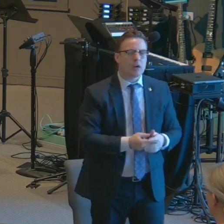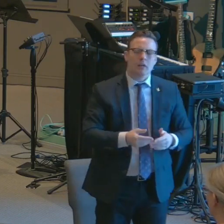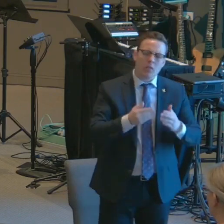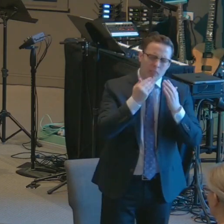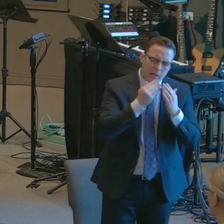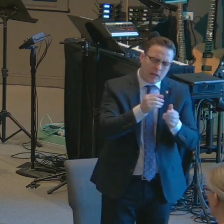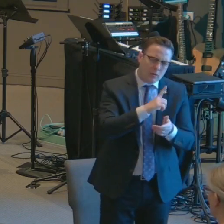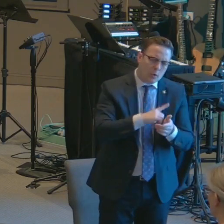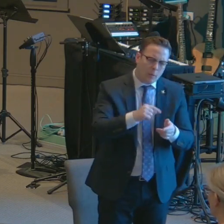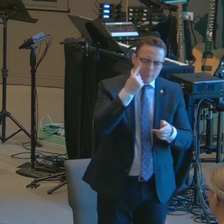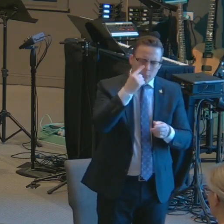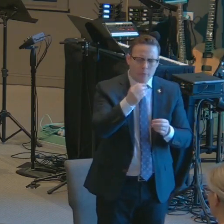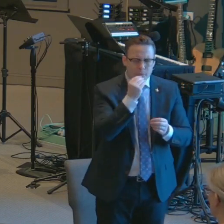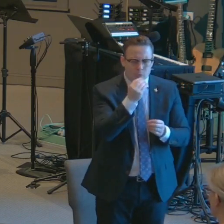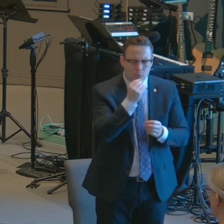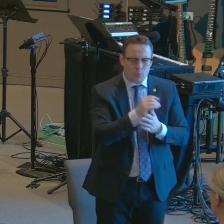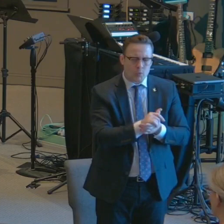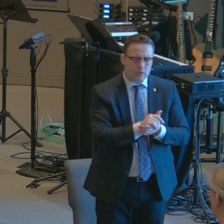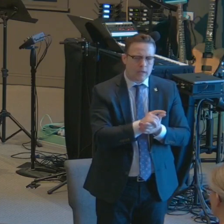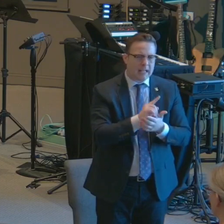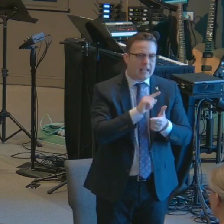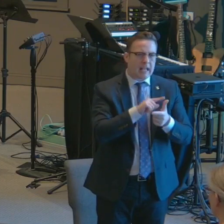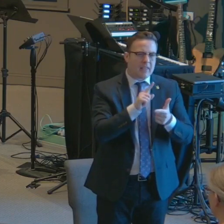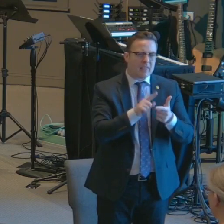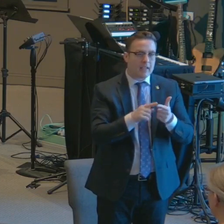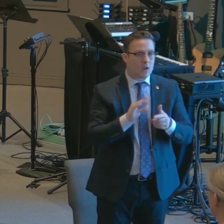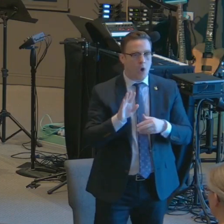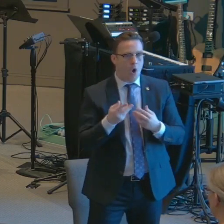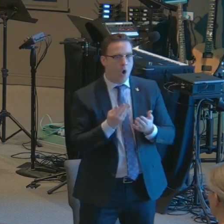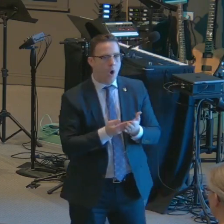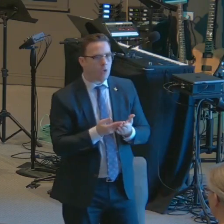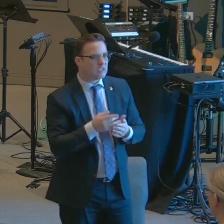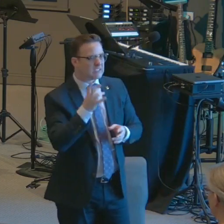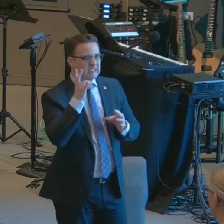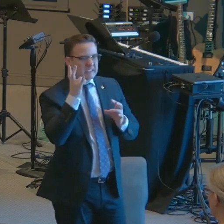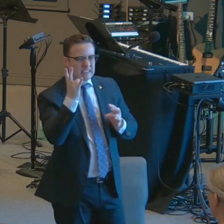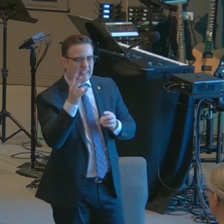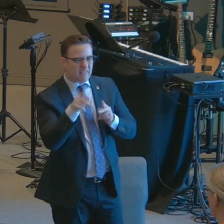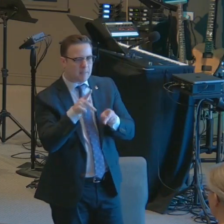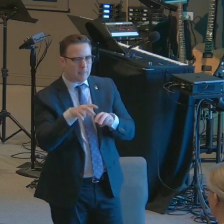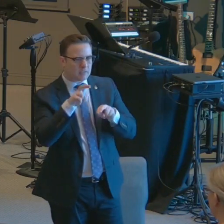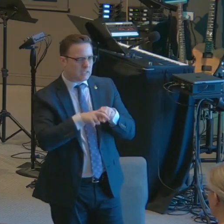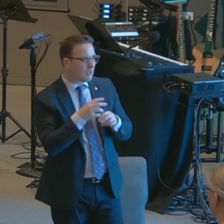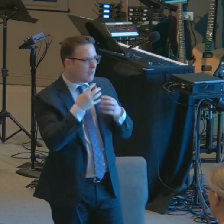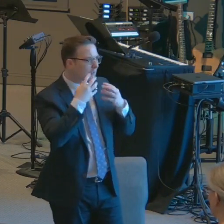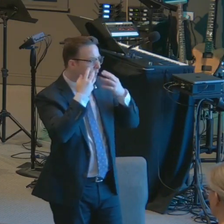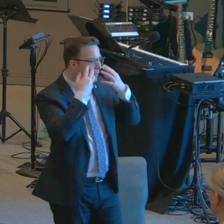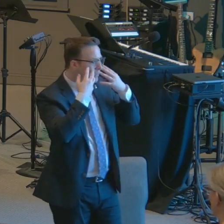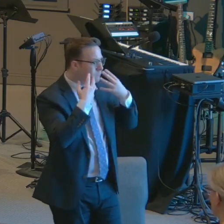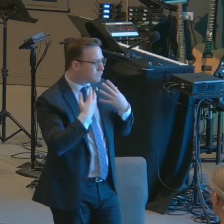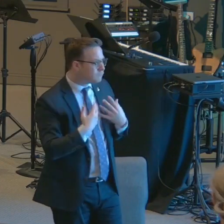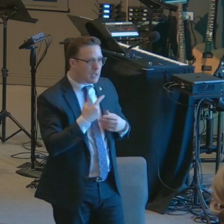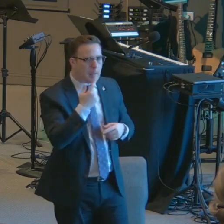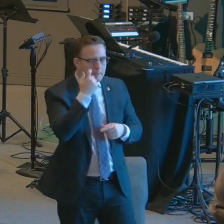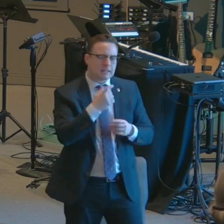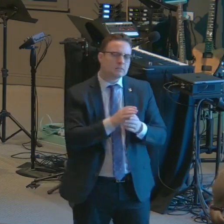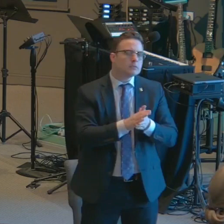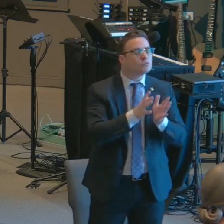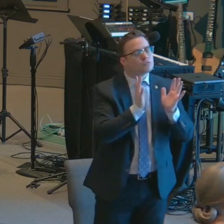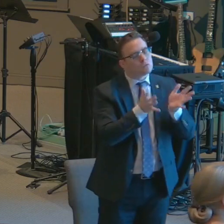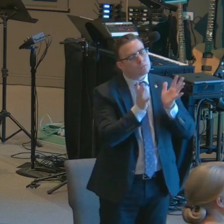to thank the Lord for the food. And all seven of us were just crying, weeping at the table. And I'm thinking,